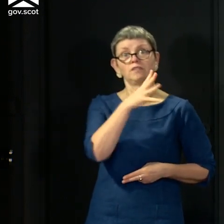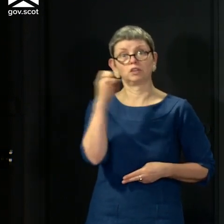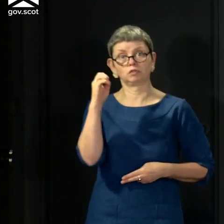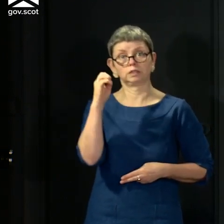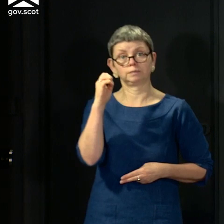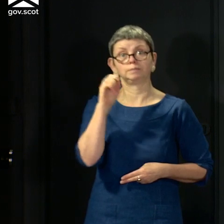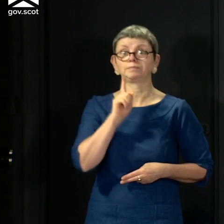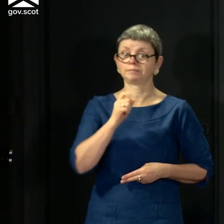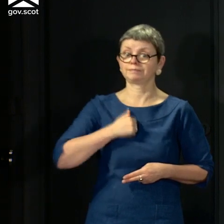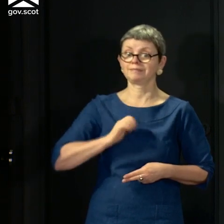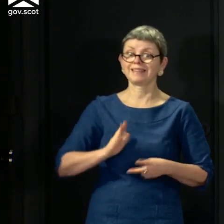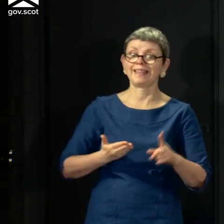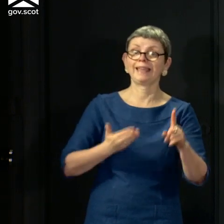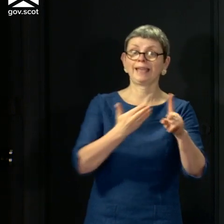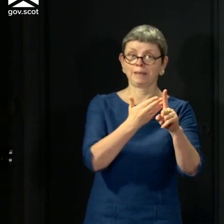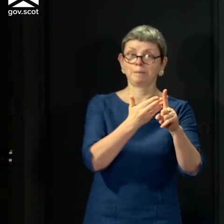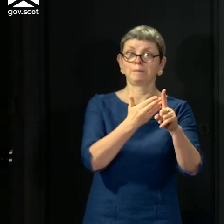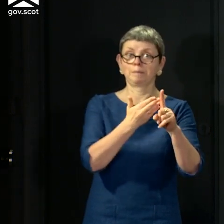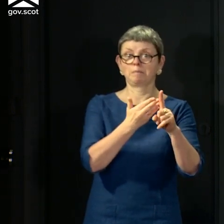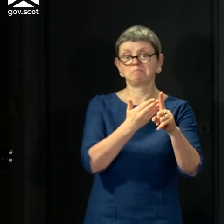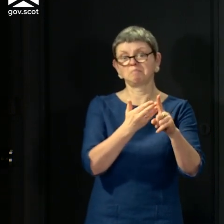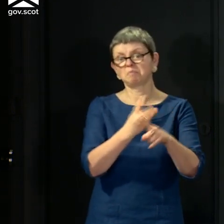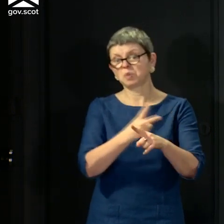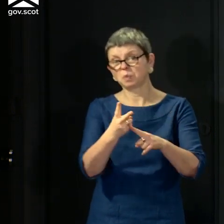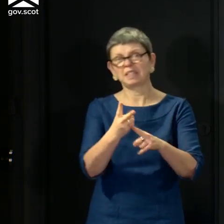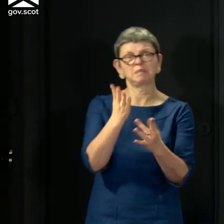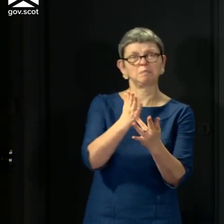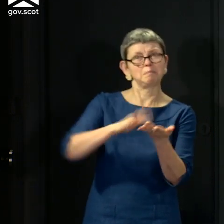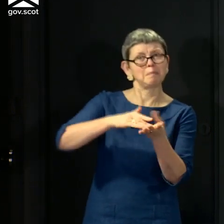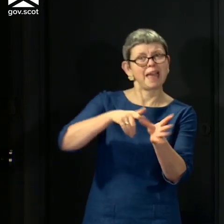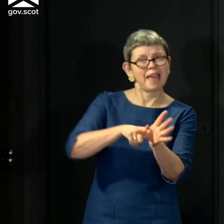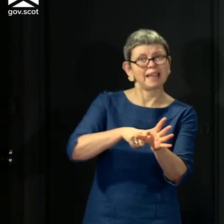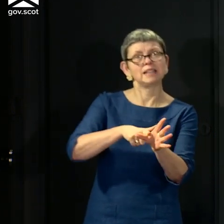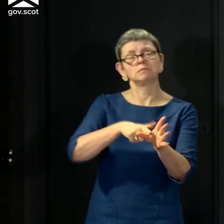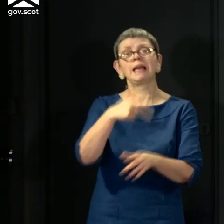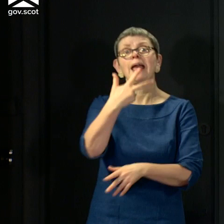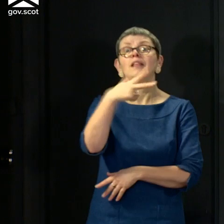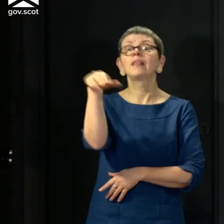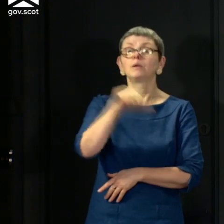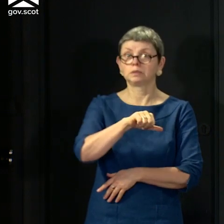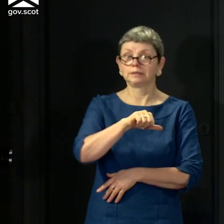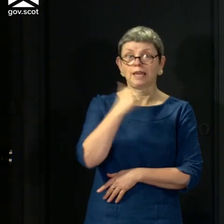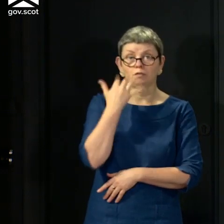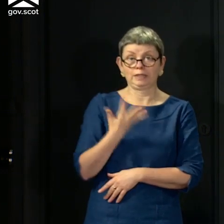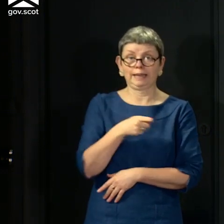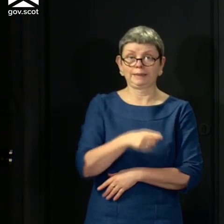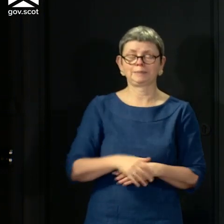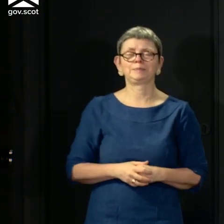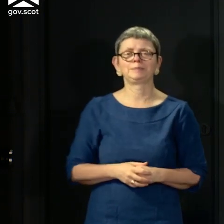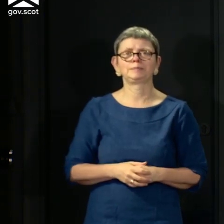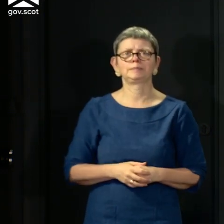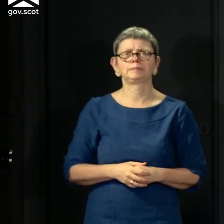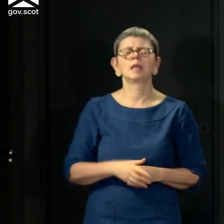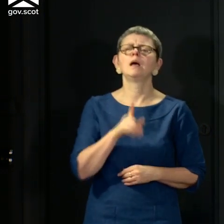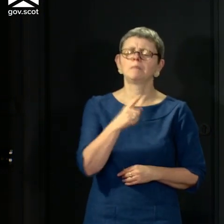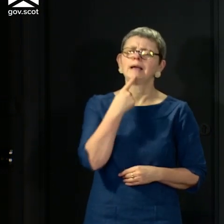And we are aiming to reach 8,000 by the middle of this month. Now, I also promised that we would work to ensure that Scotland